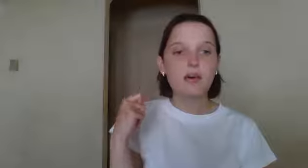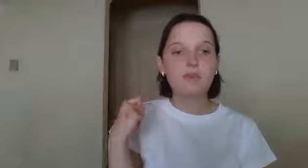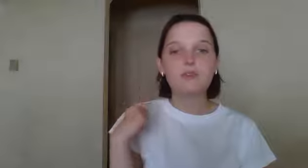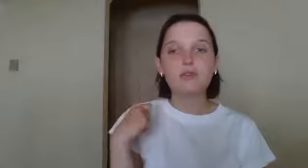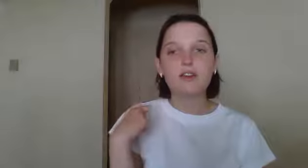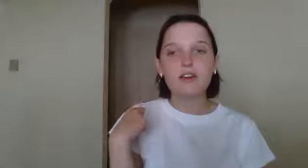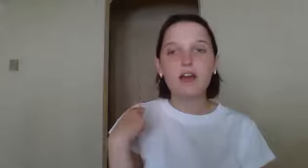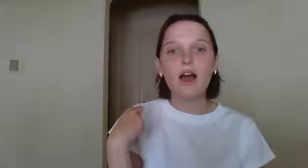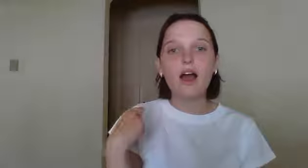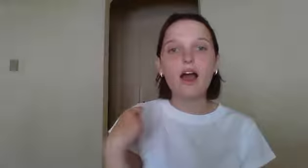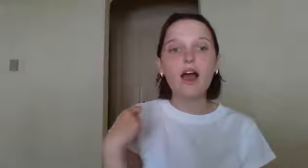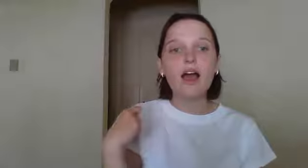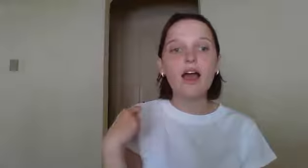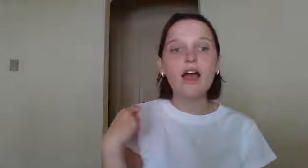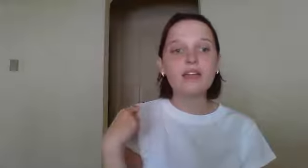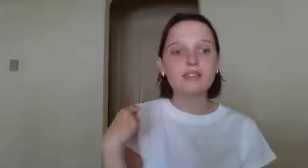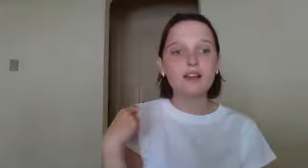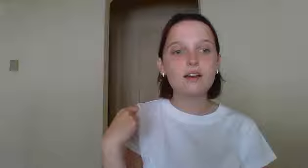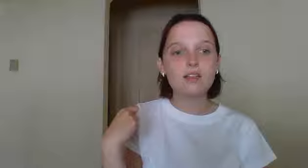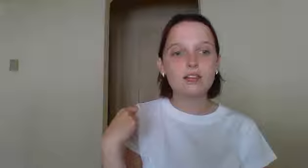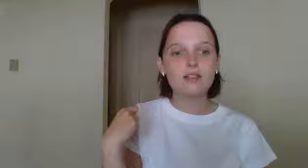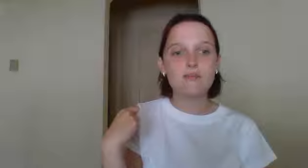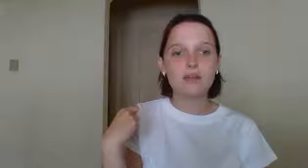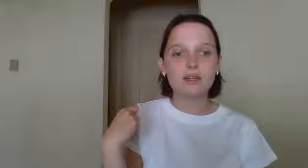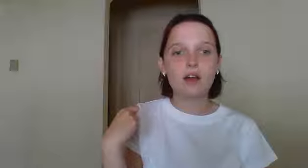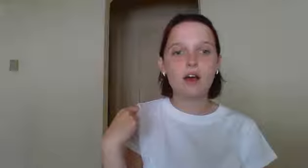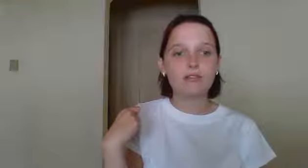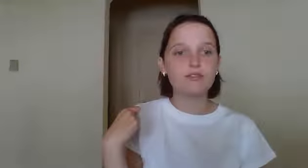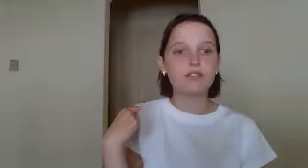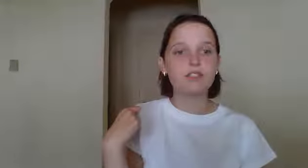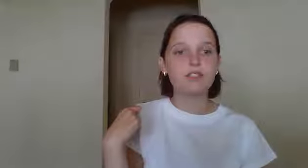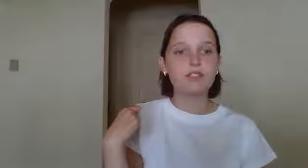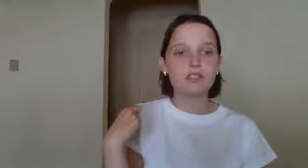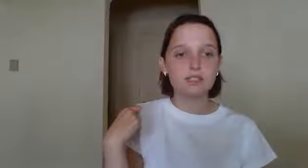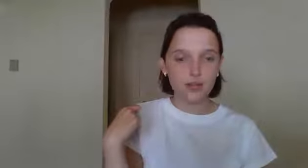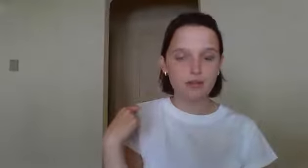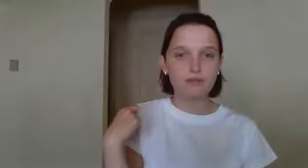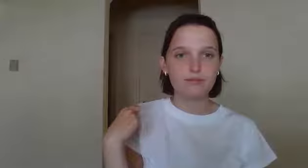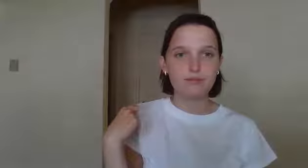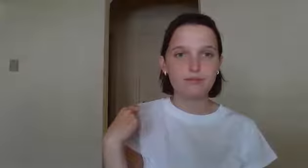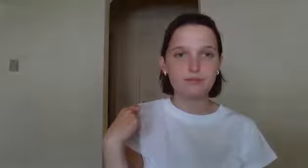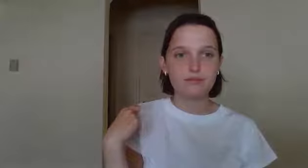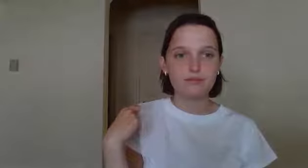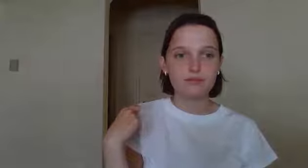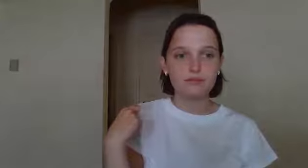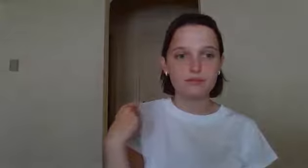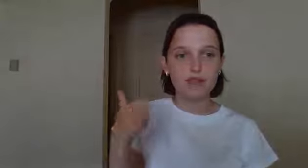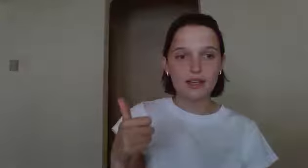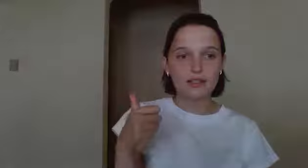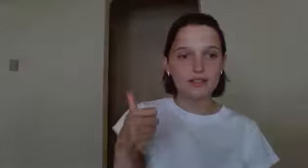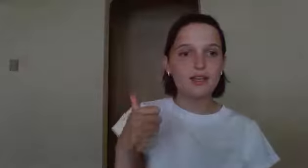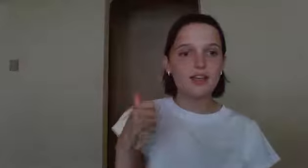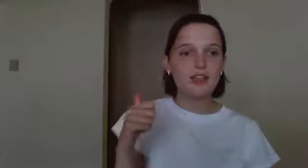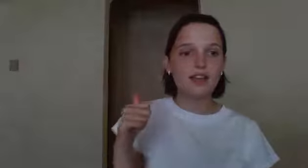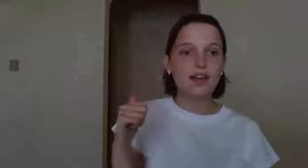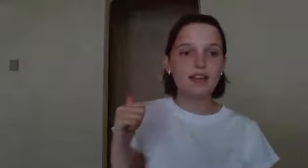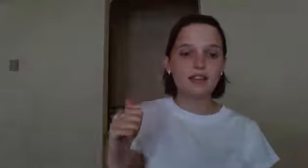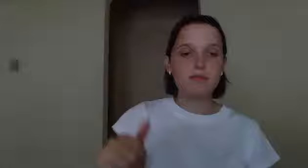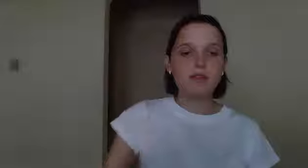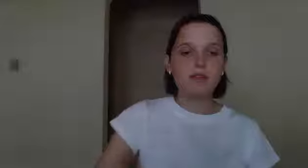up if you hear the eh sound in the middle of tight. Yes. Tight has the middle